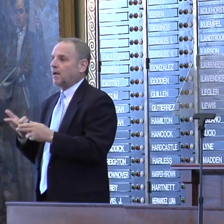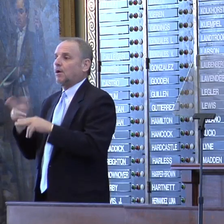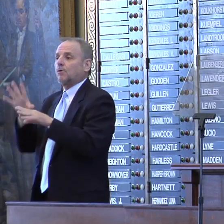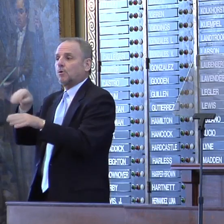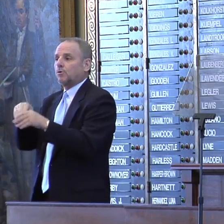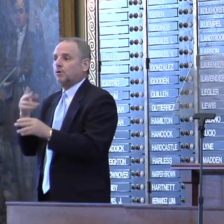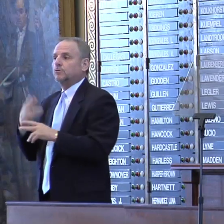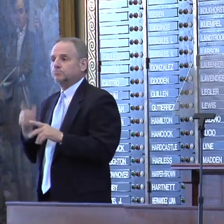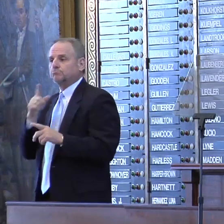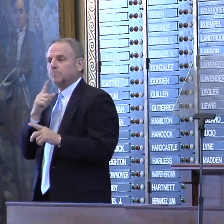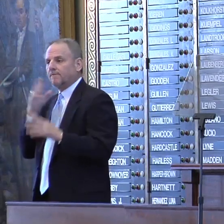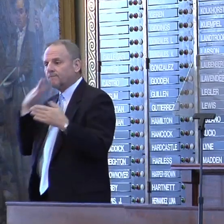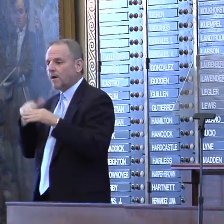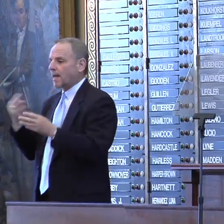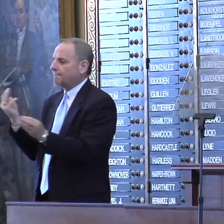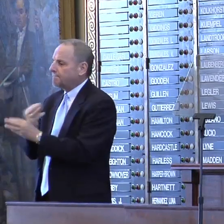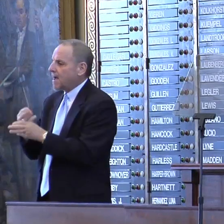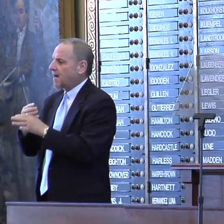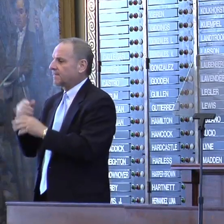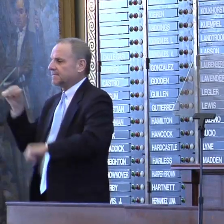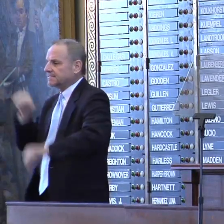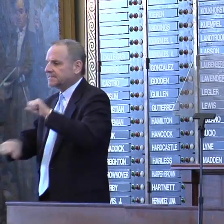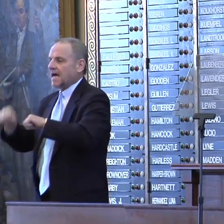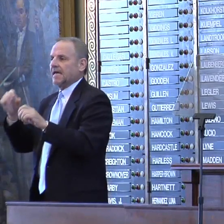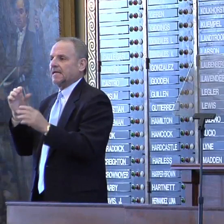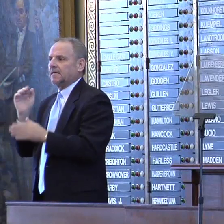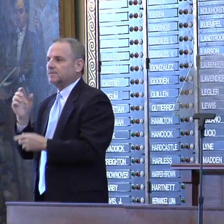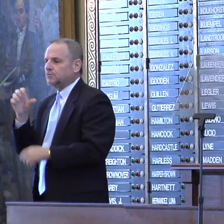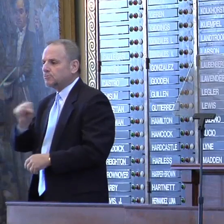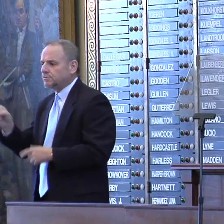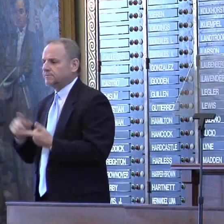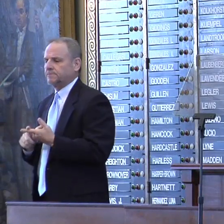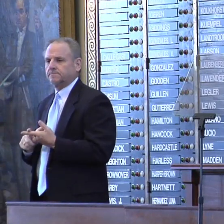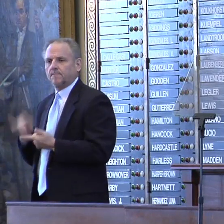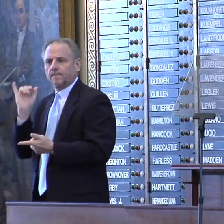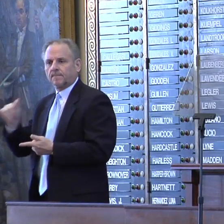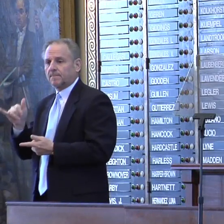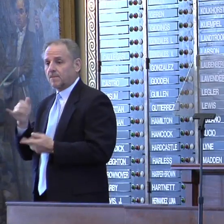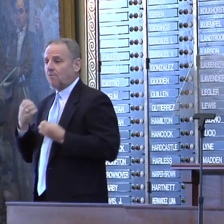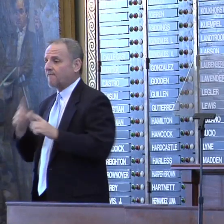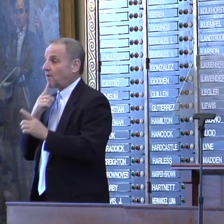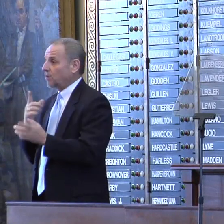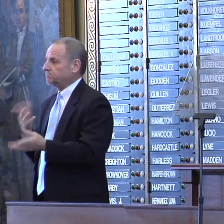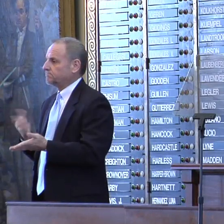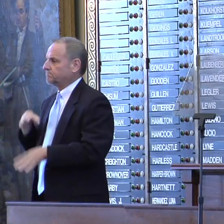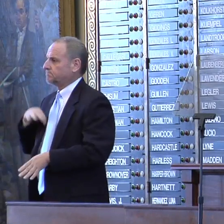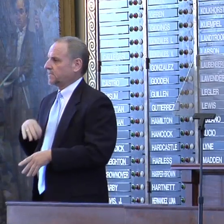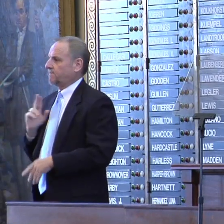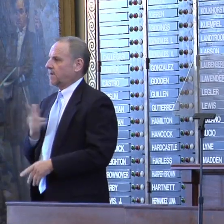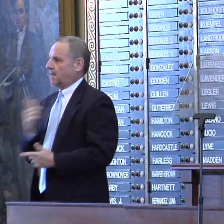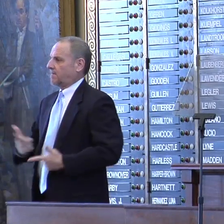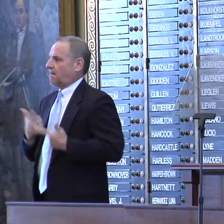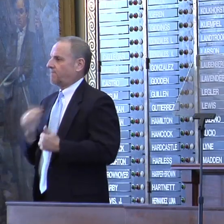focus on the basics like math and science and English and the social studies. Those efforts are paying off in the